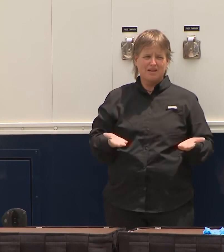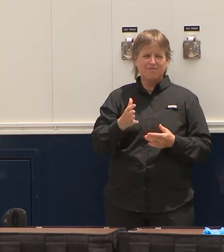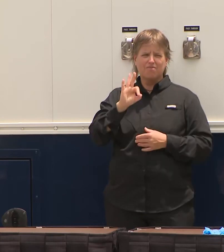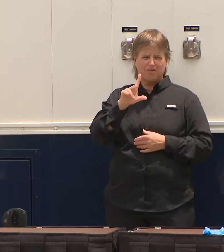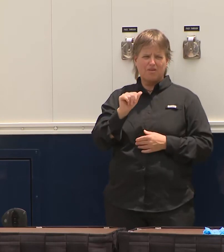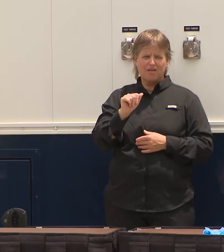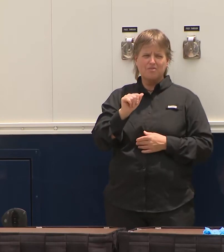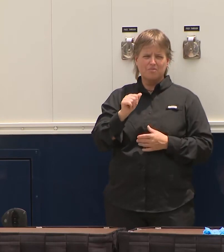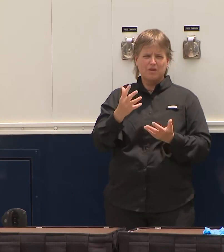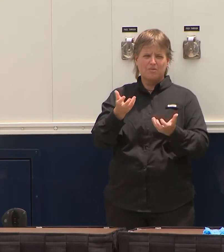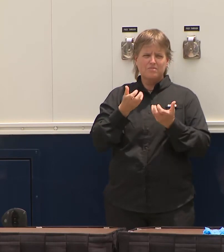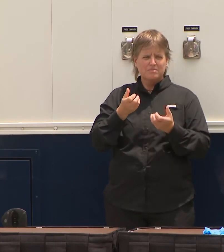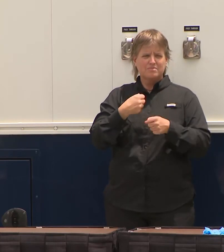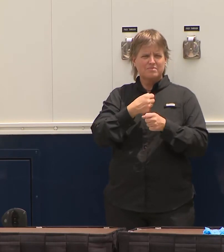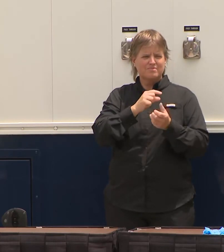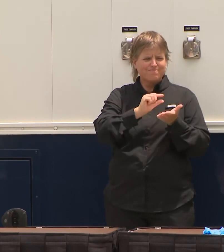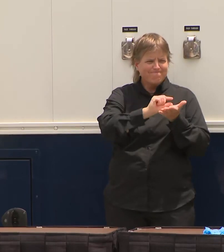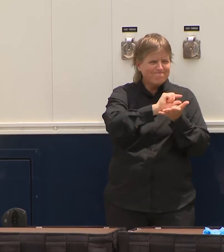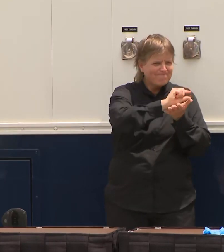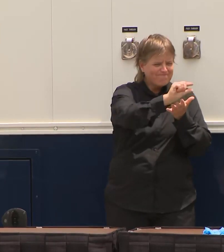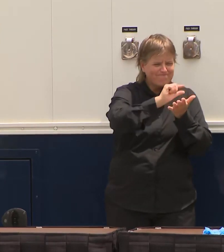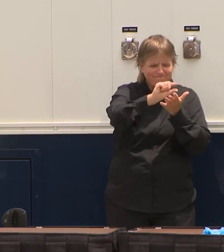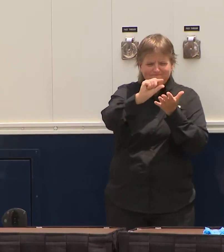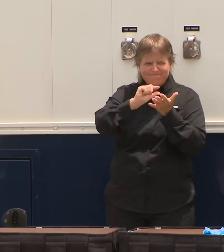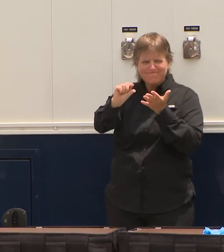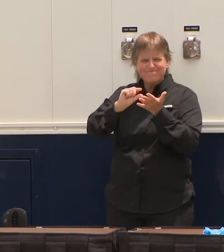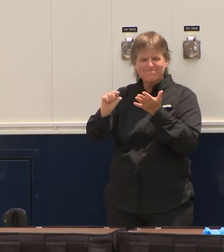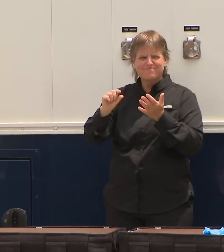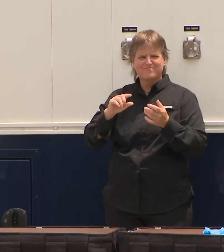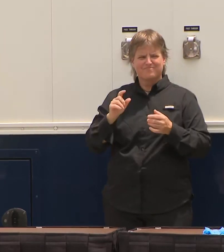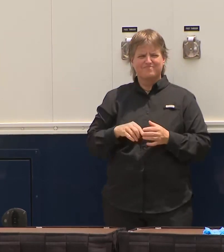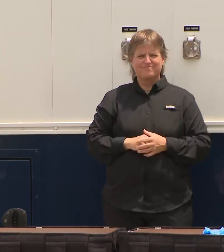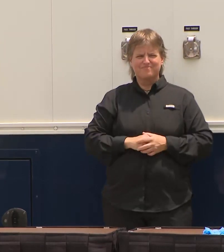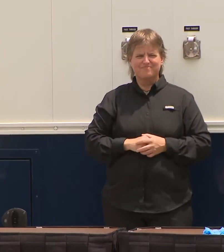want to be able to give to folks you know this all right